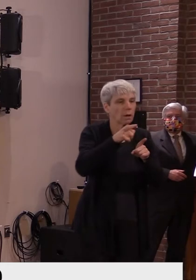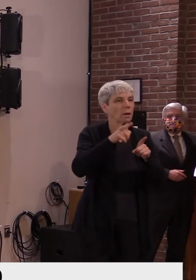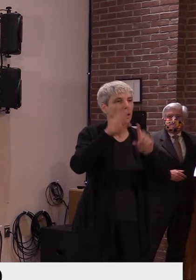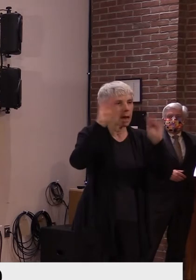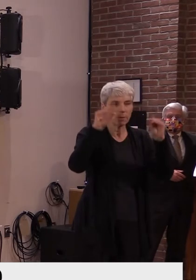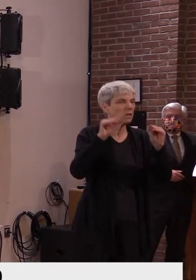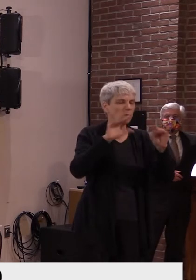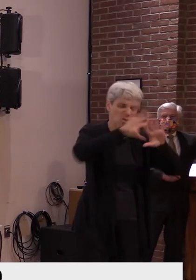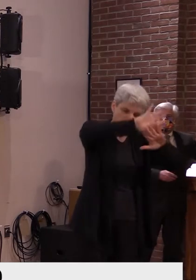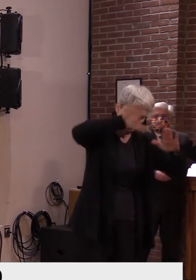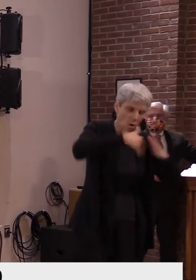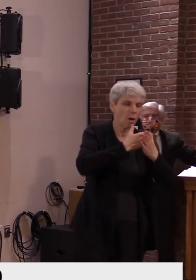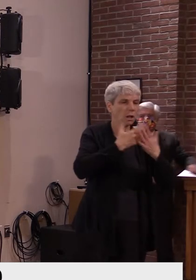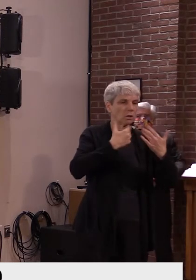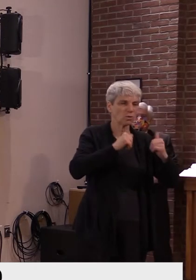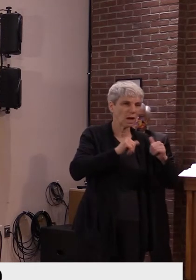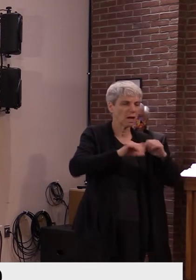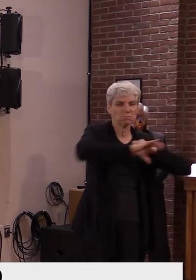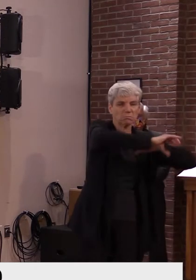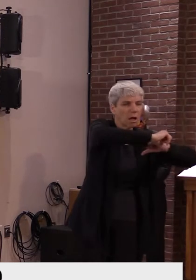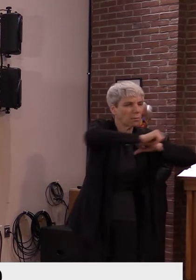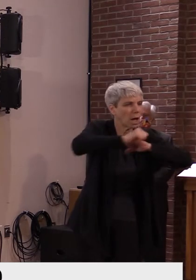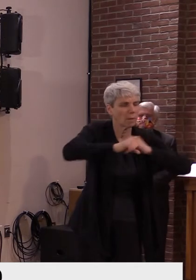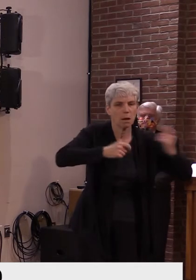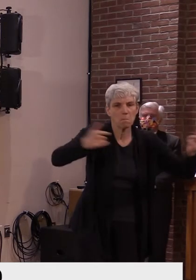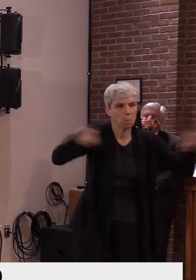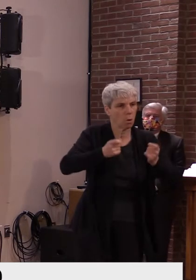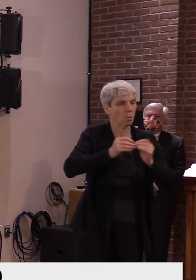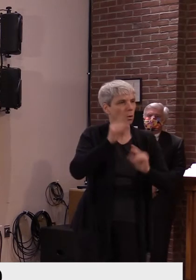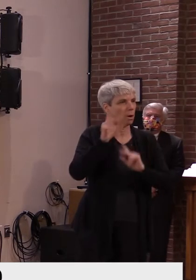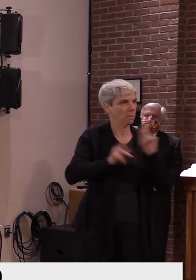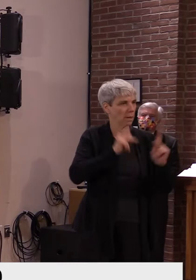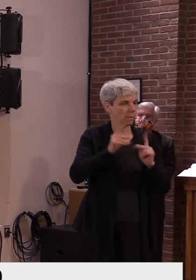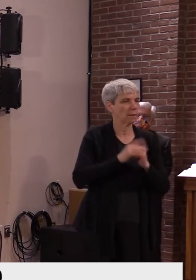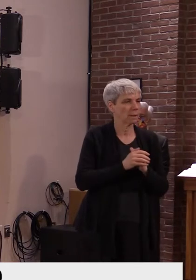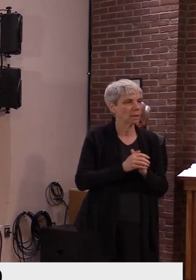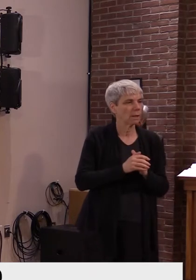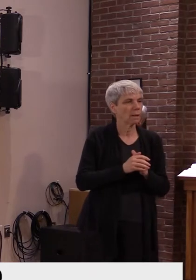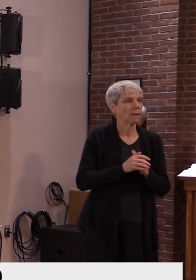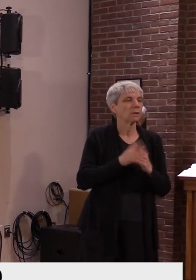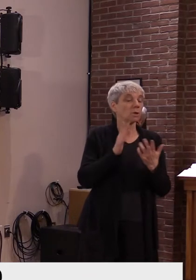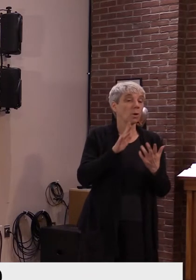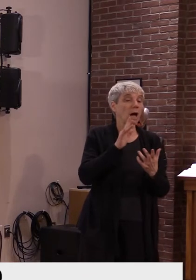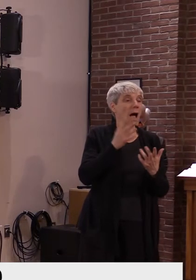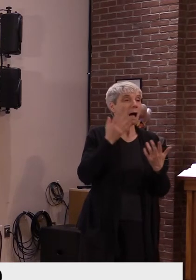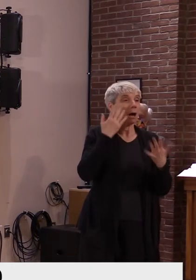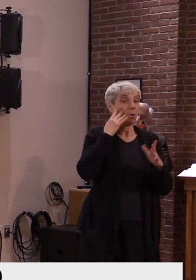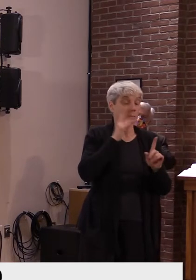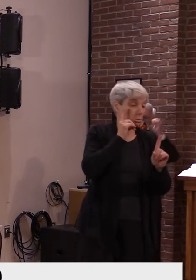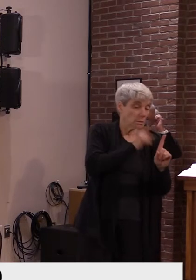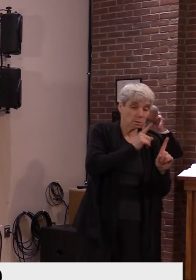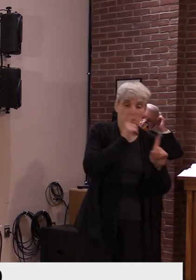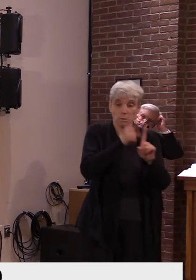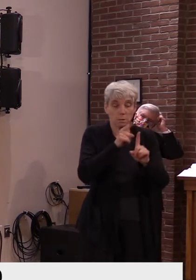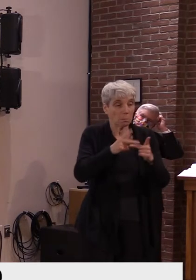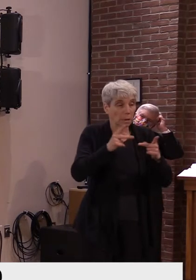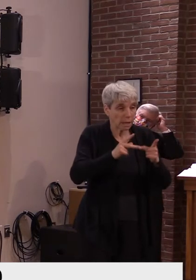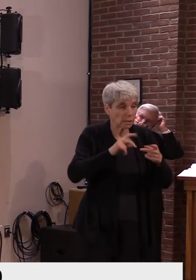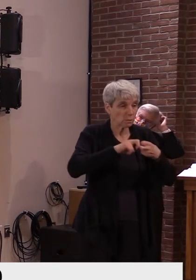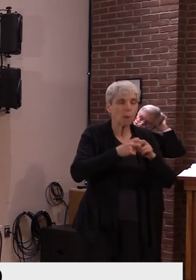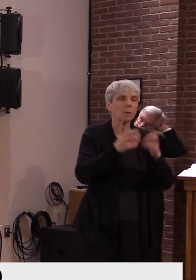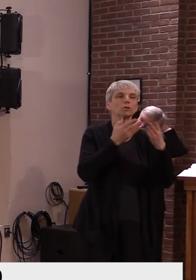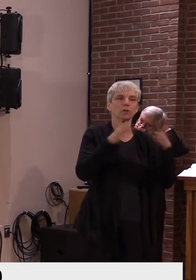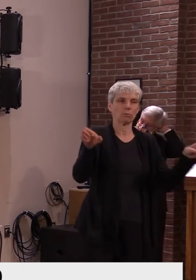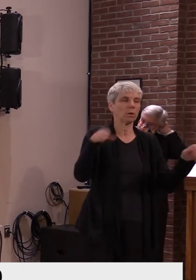again, without specificity of any acuity related to the problem, we're aware generally of, of the issue. And I do know that, uh,